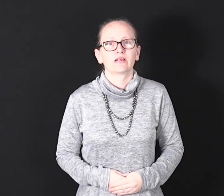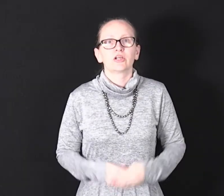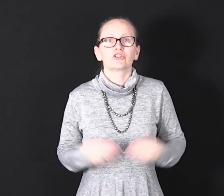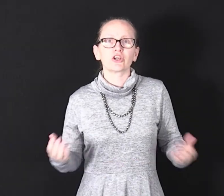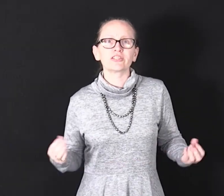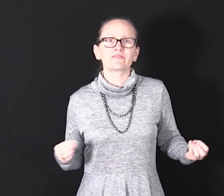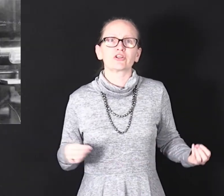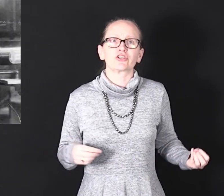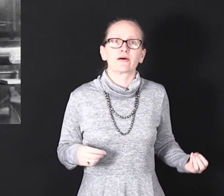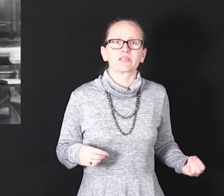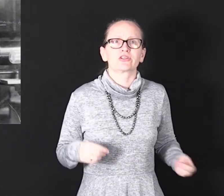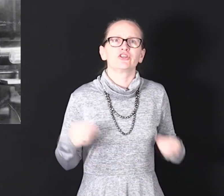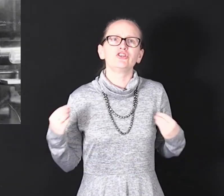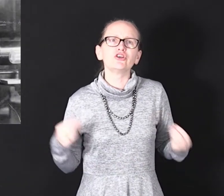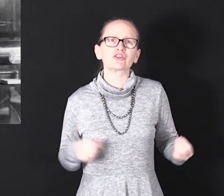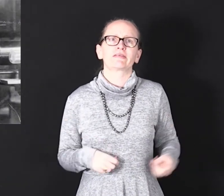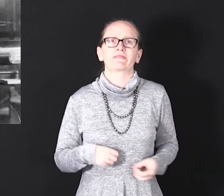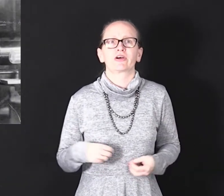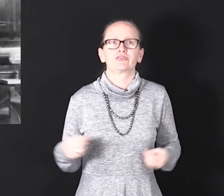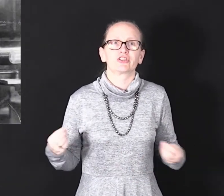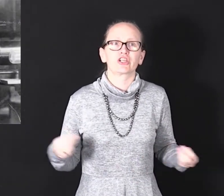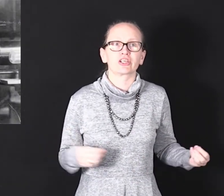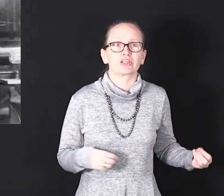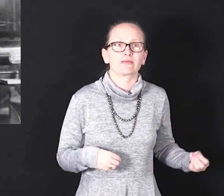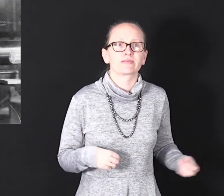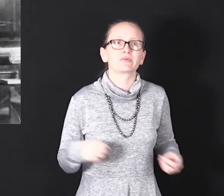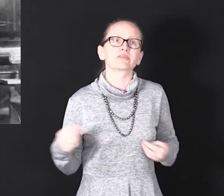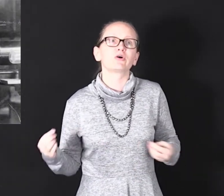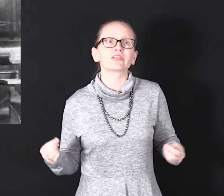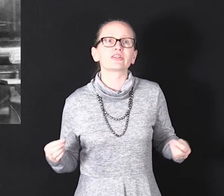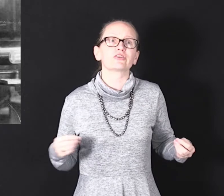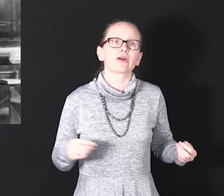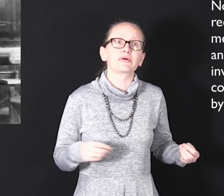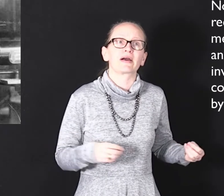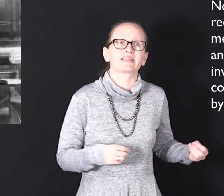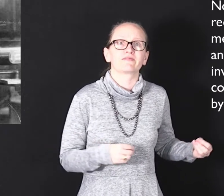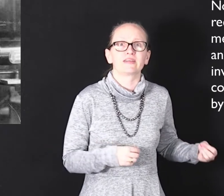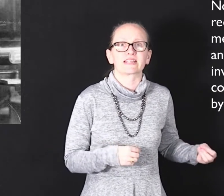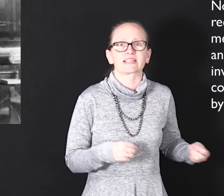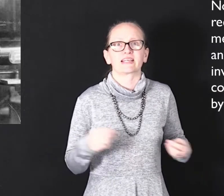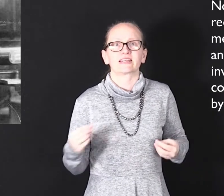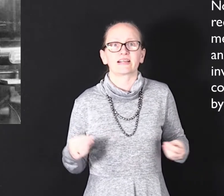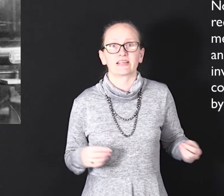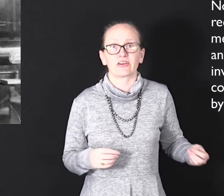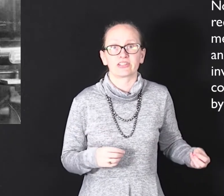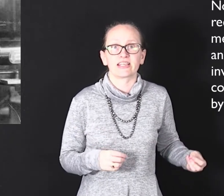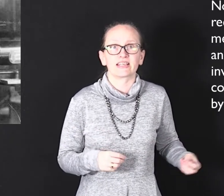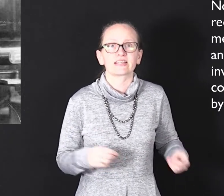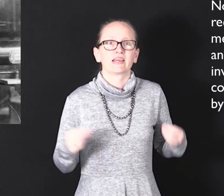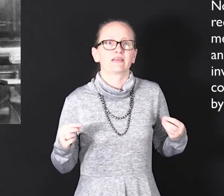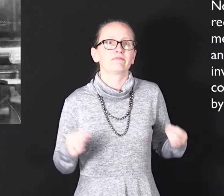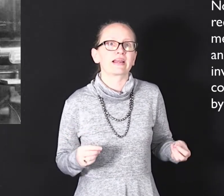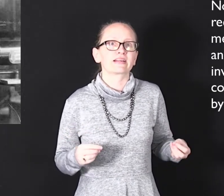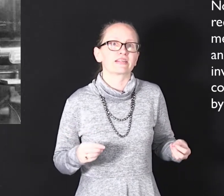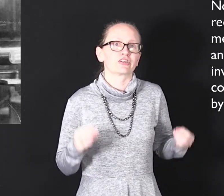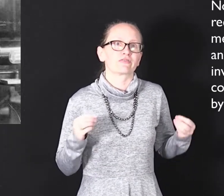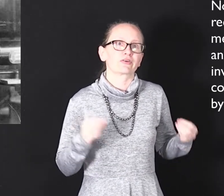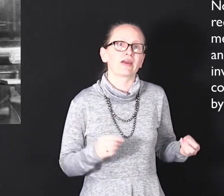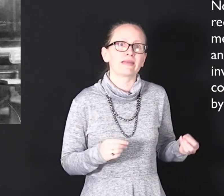Joseph John Thompson, who's usually referred to as JJ Thompson, was awarded the Nobel Prize in Physics in 1906 in recognition of the great